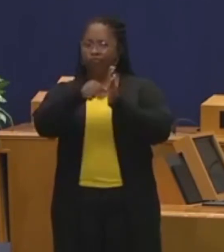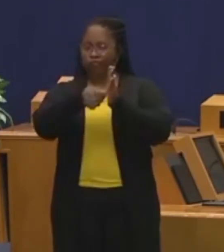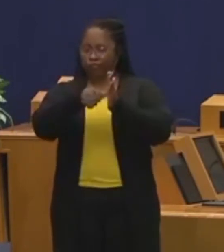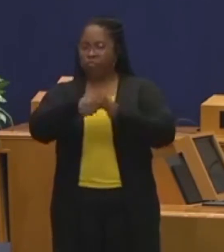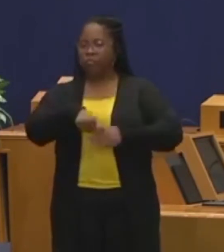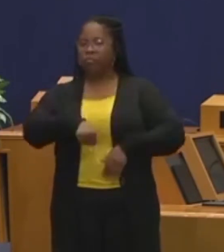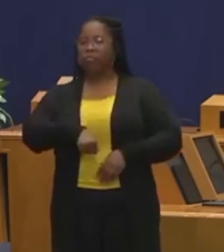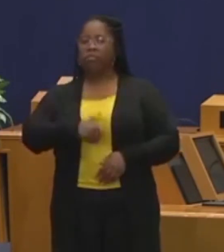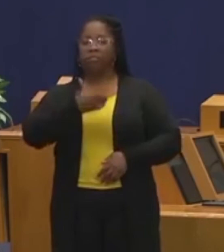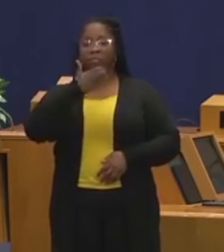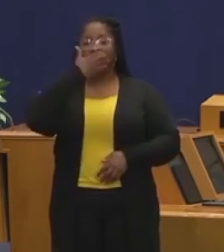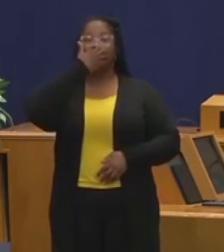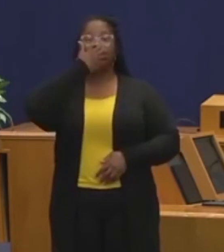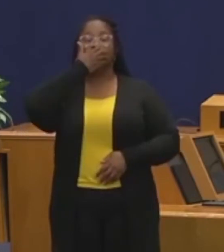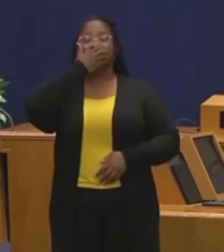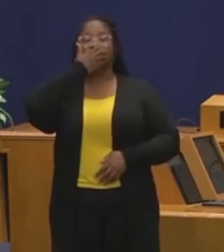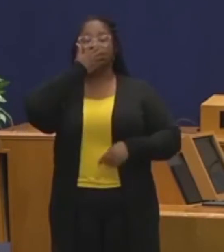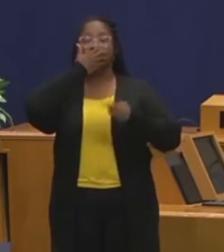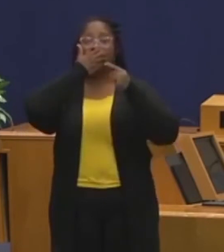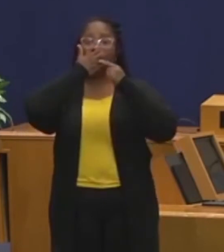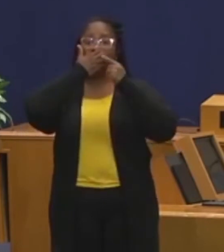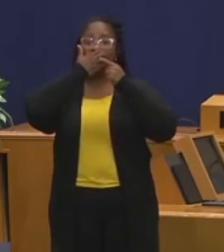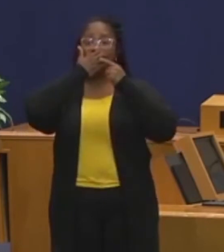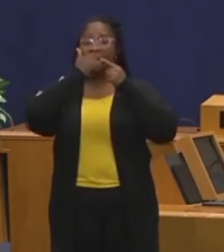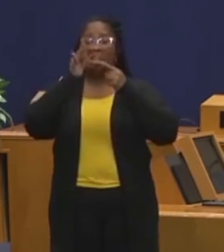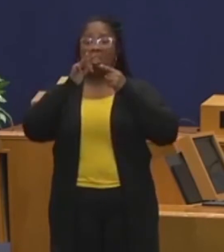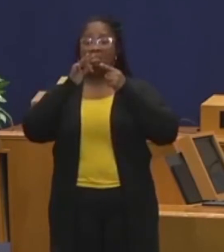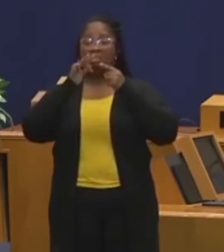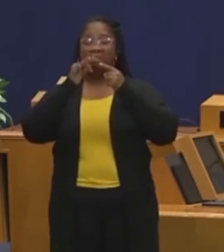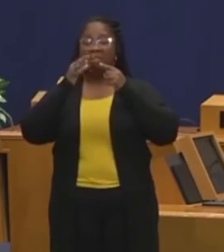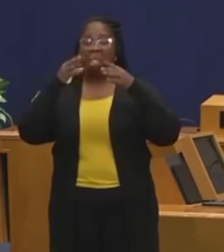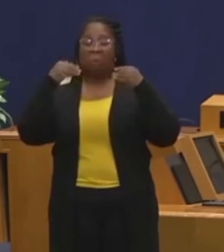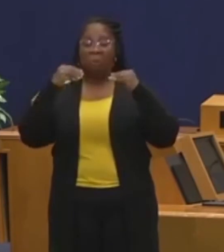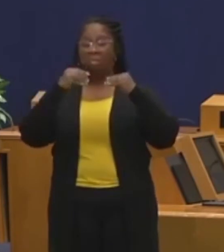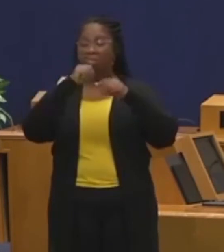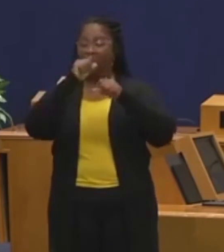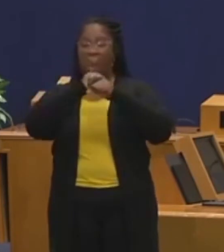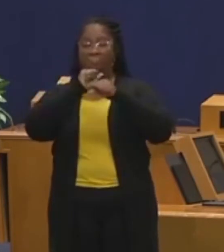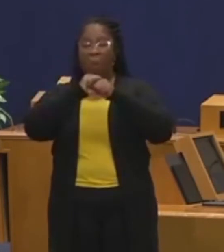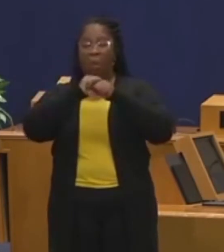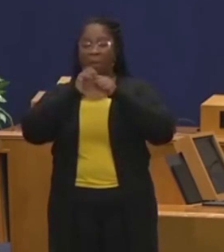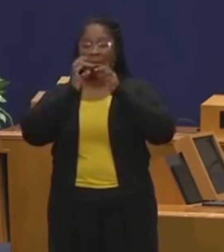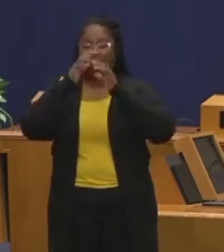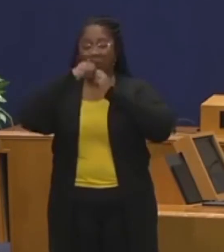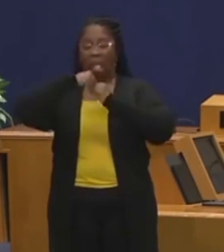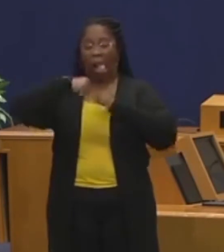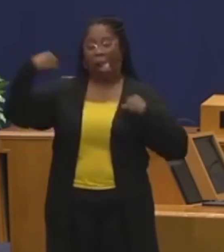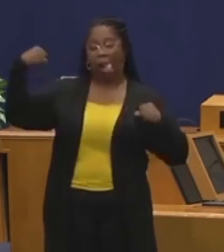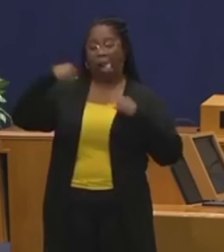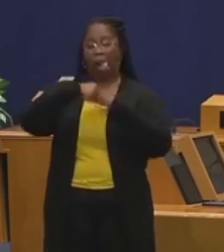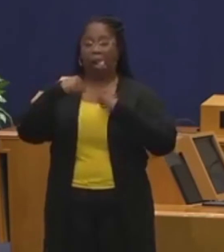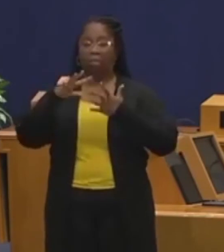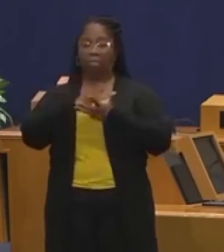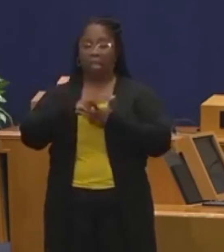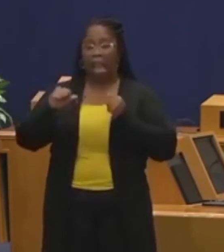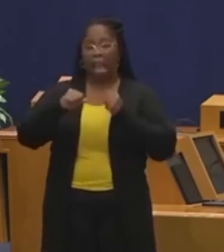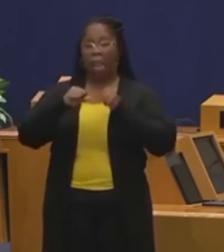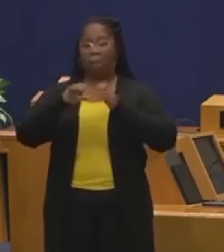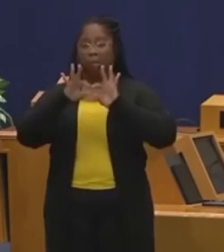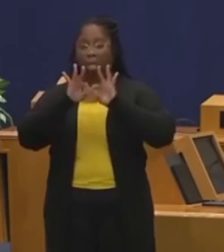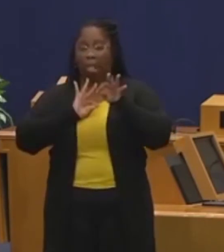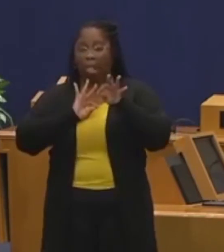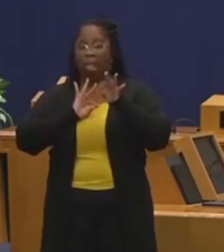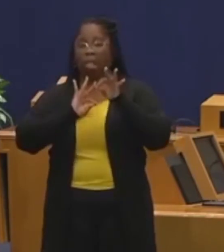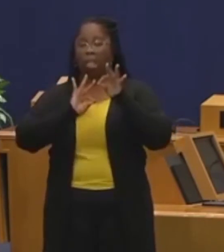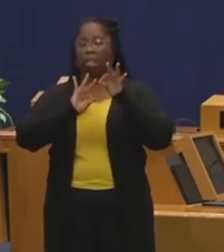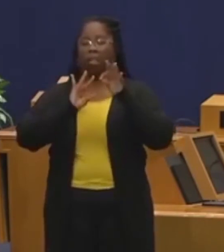a cloth face covering that no longer covers your nose or your mouth, that's stretched out or has damaged ties and straps